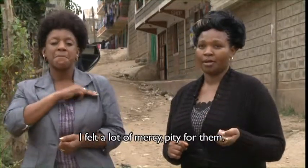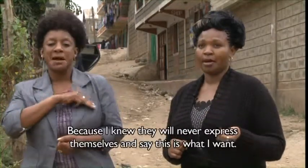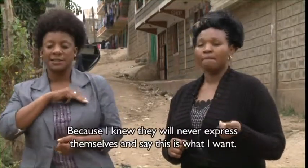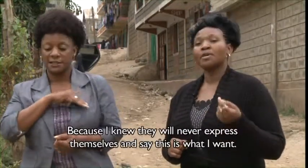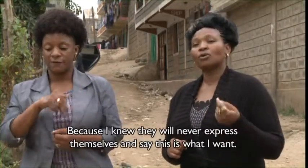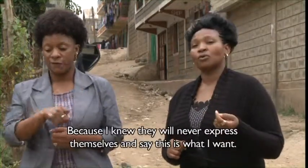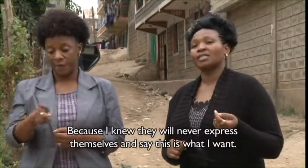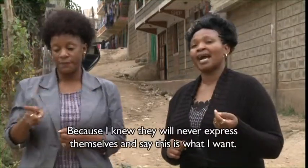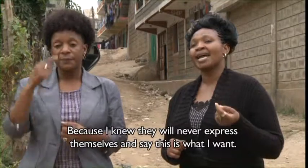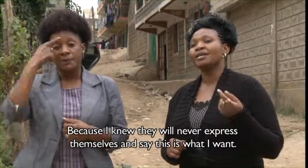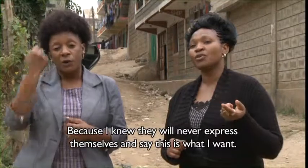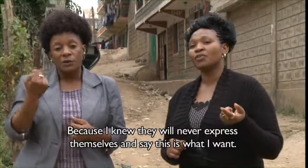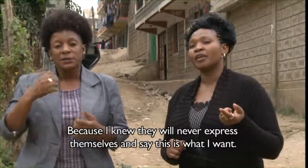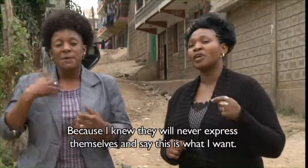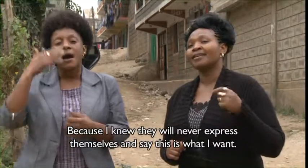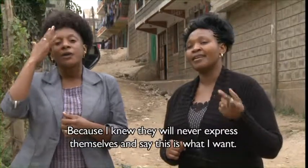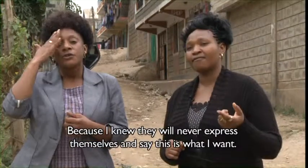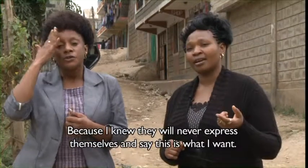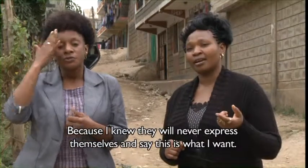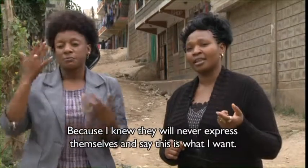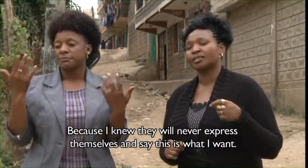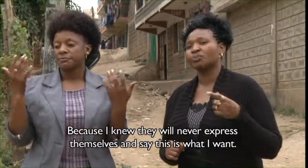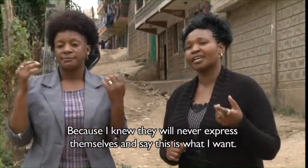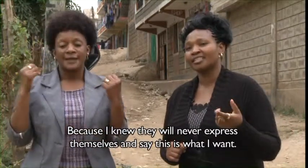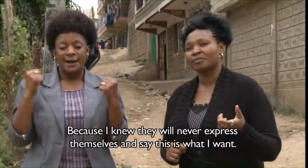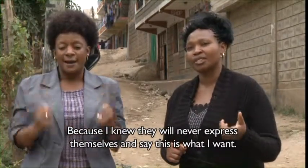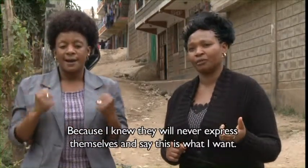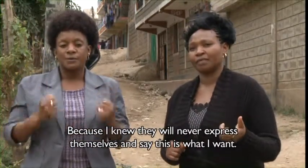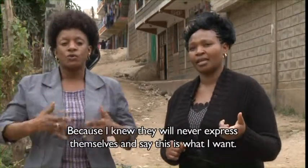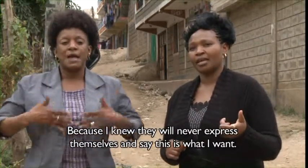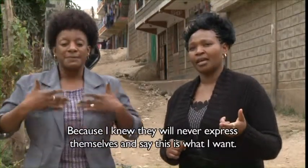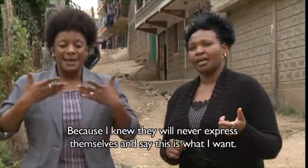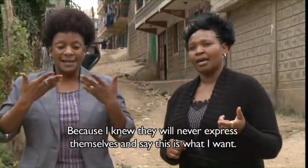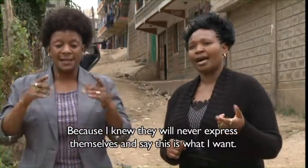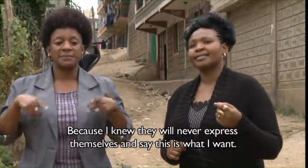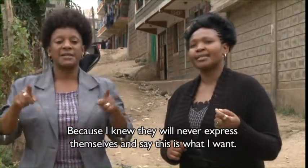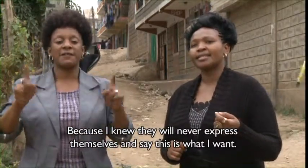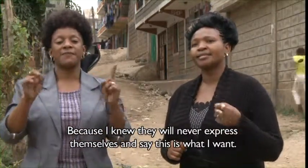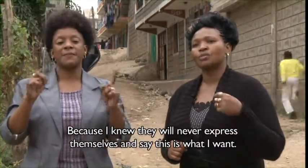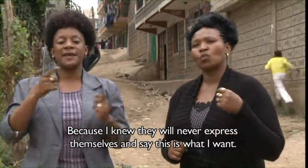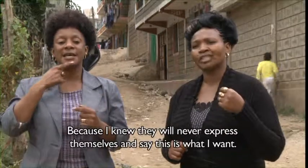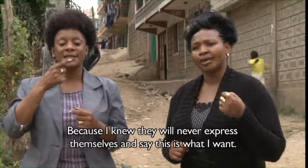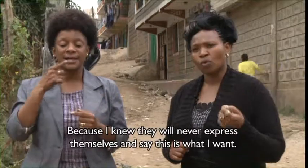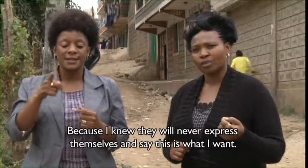because I knew they will never express themselves and say, this is what I want.